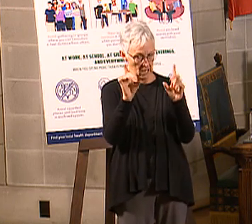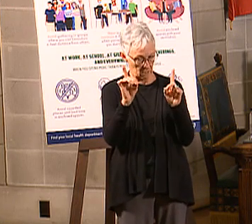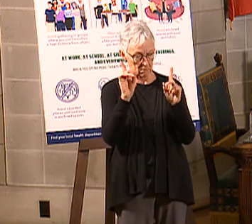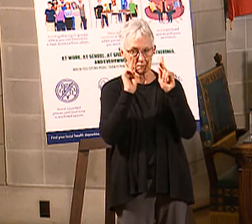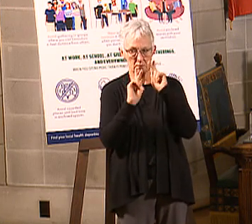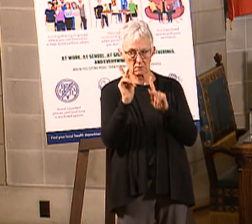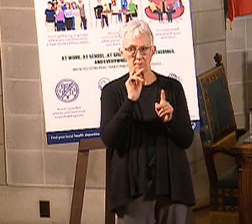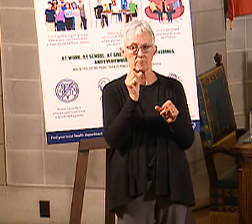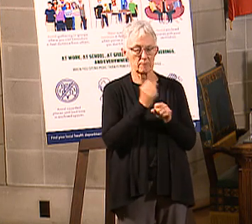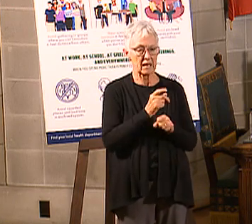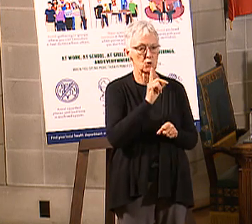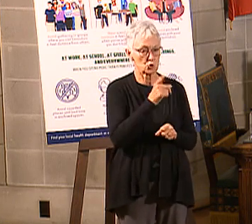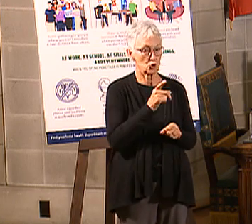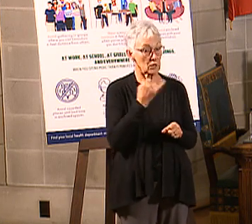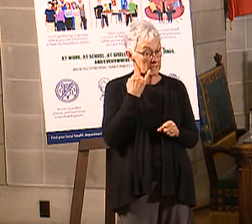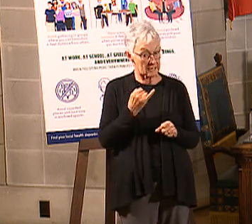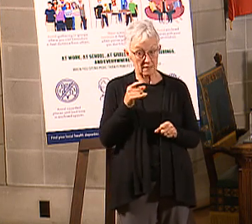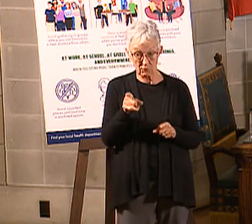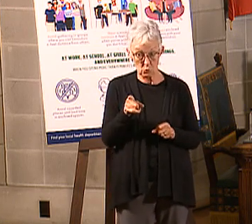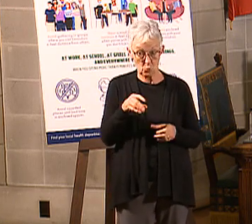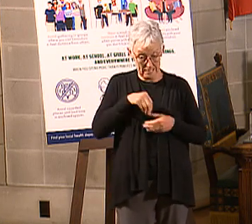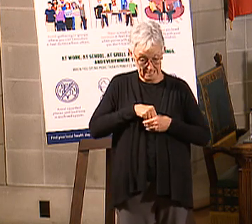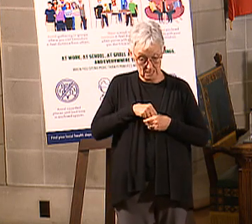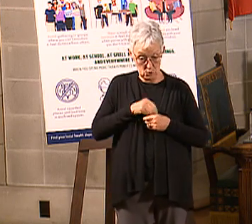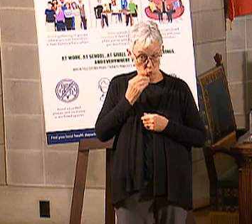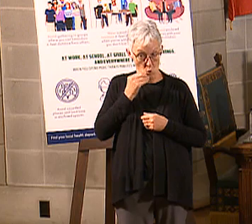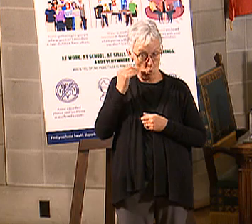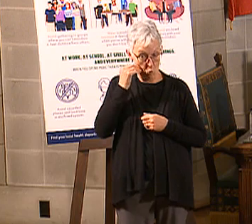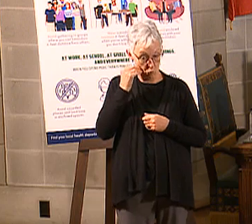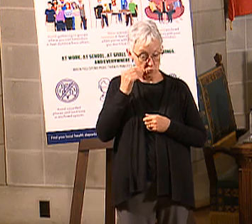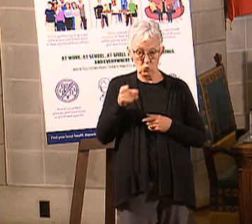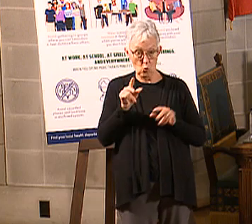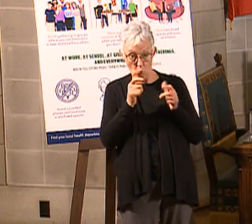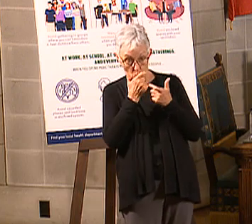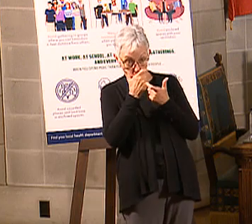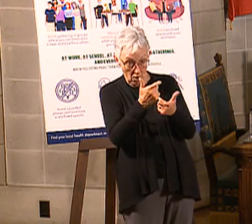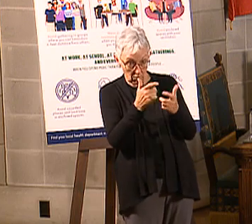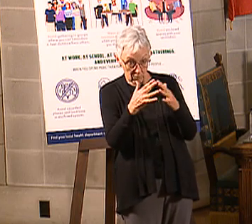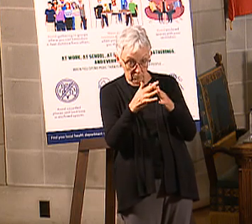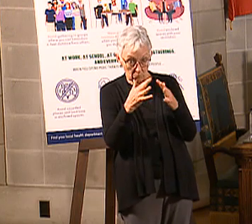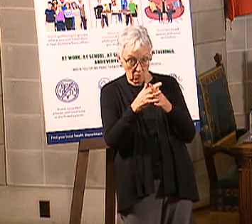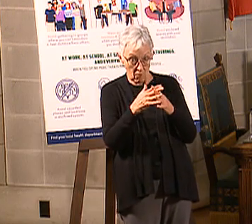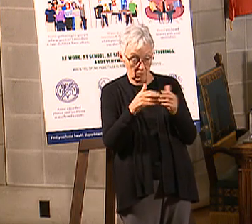sure they're taking steps within their own home to be able to slow the spread of the virus and preserve our hospital capacity.